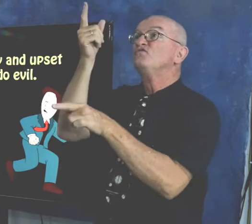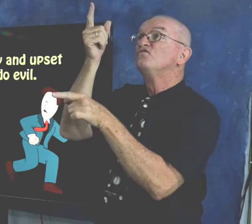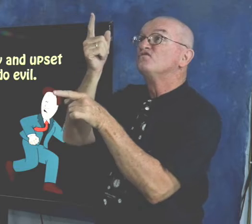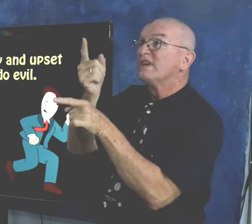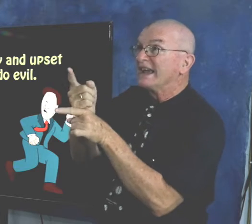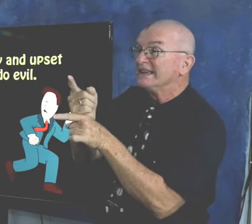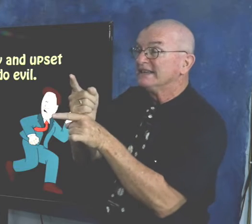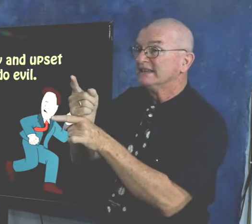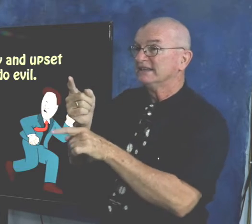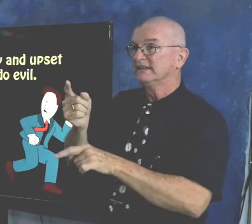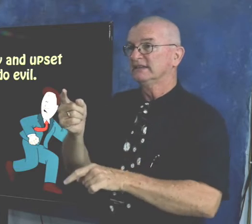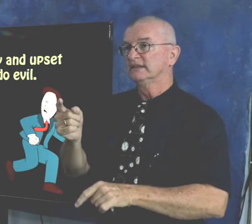I want to do right.